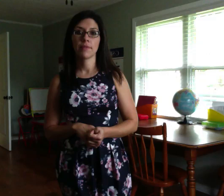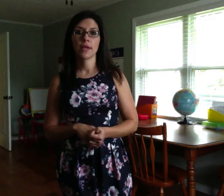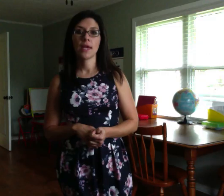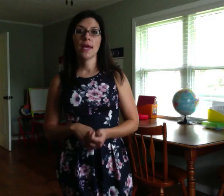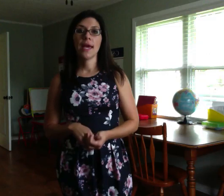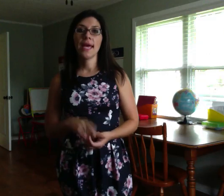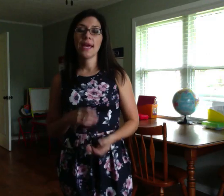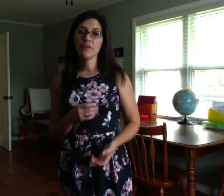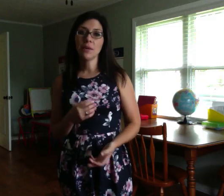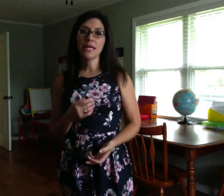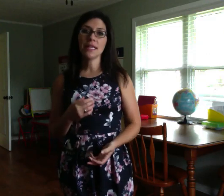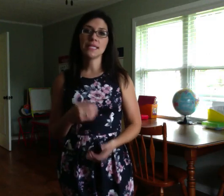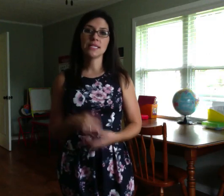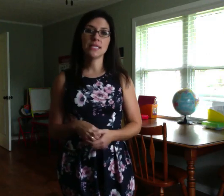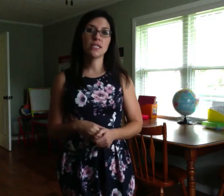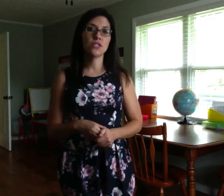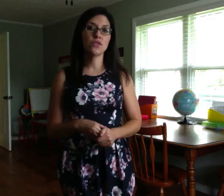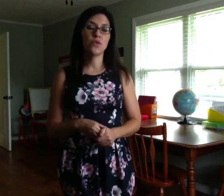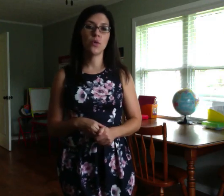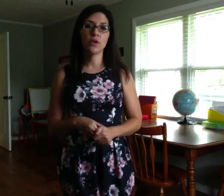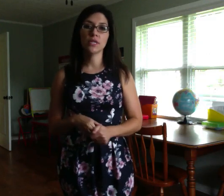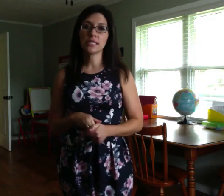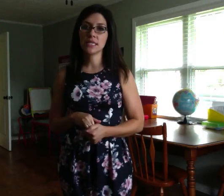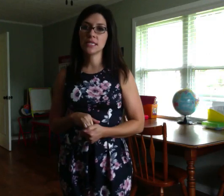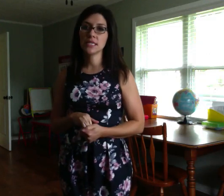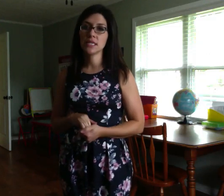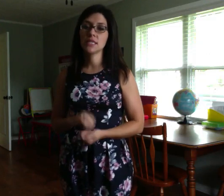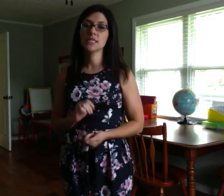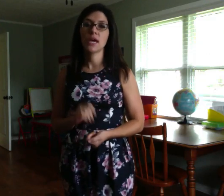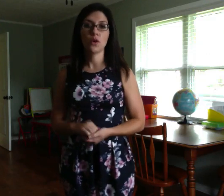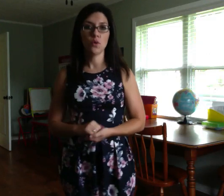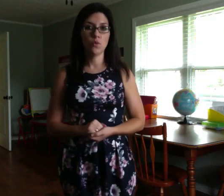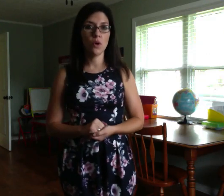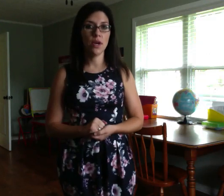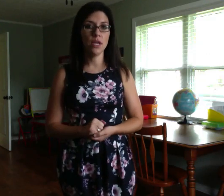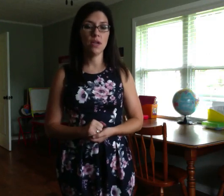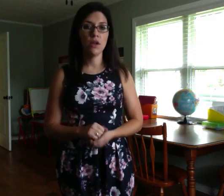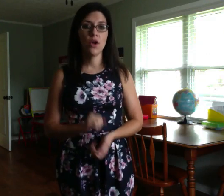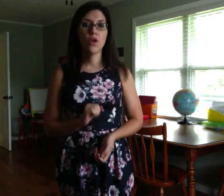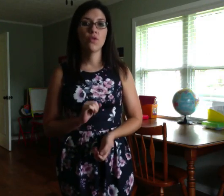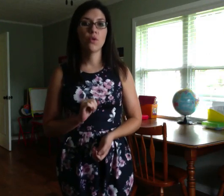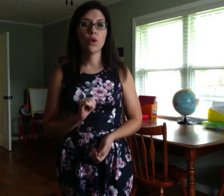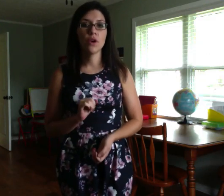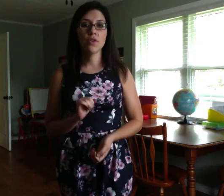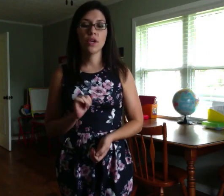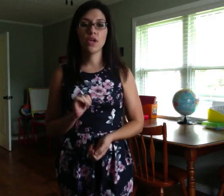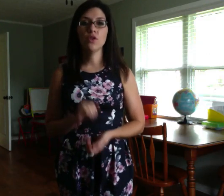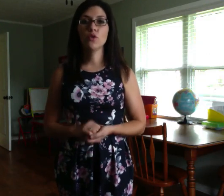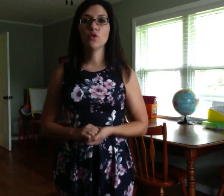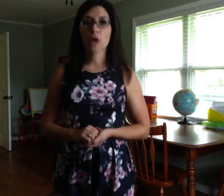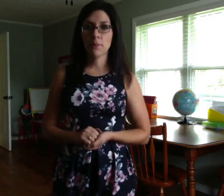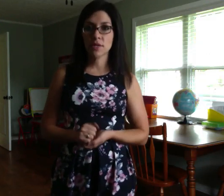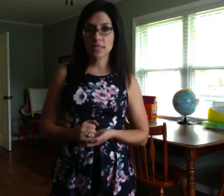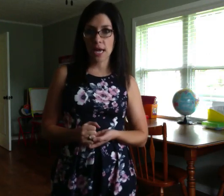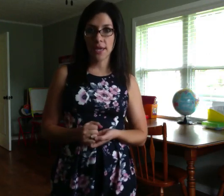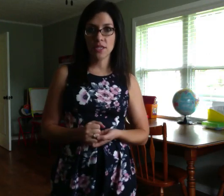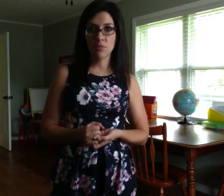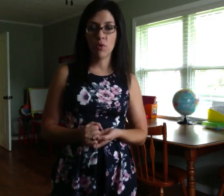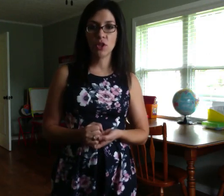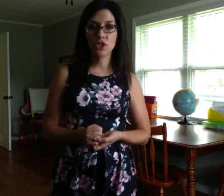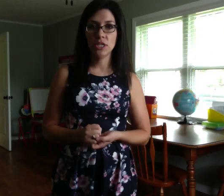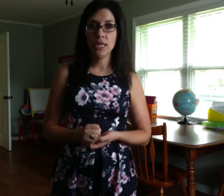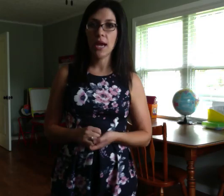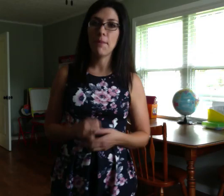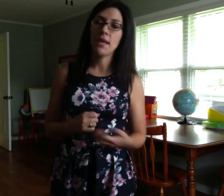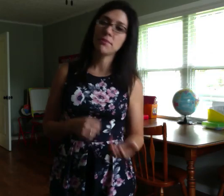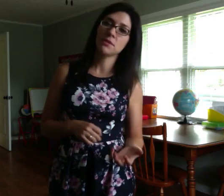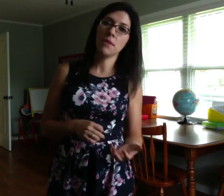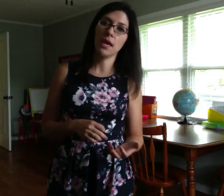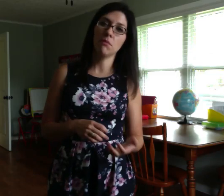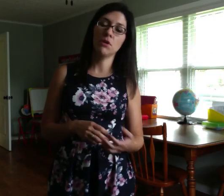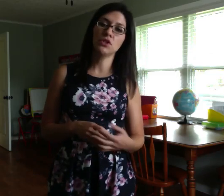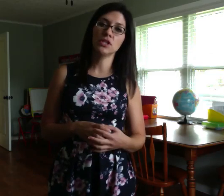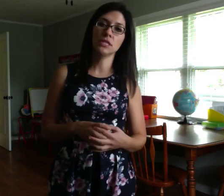Hey everybody, this is for CC Cycle 1 for the New Grammar Science portion. I made up some hand motions.